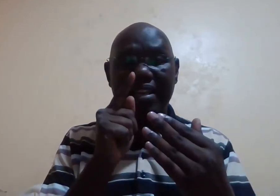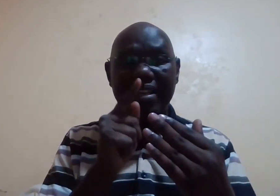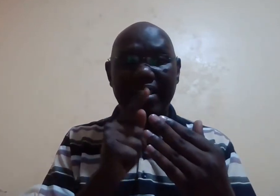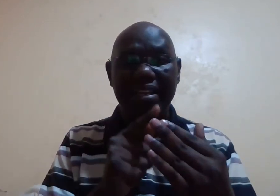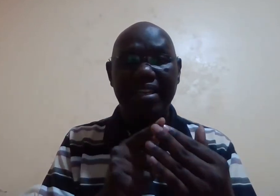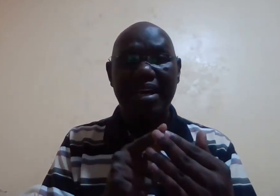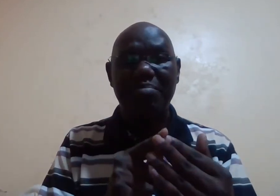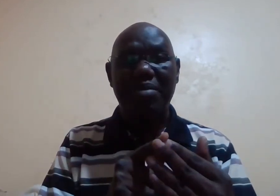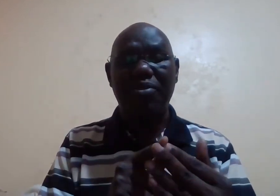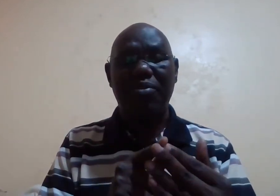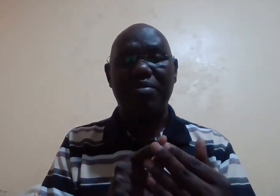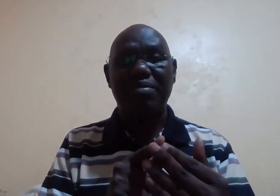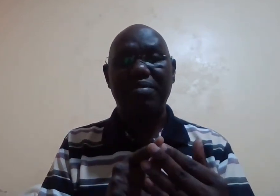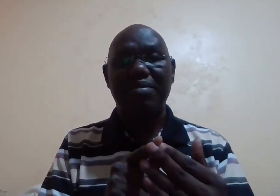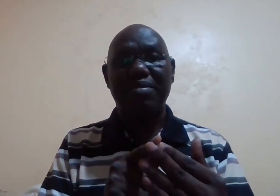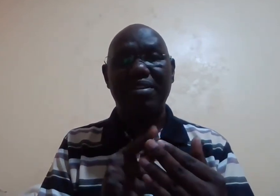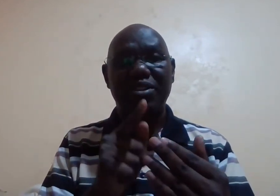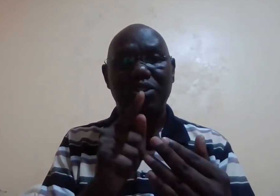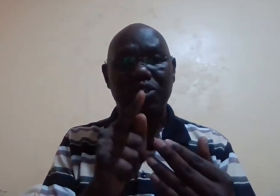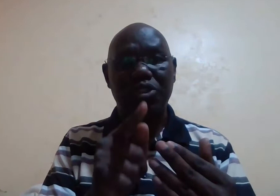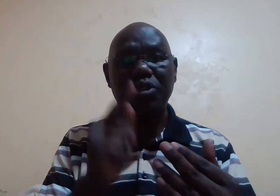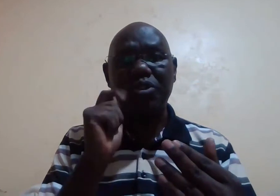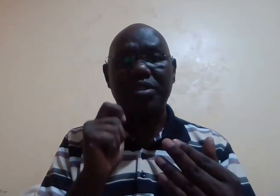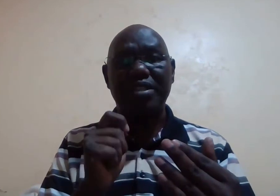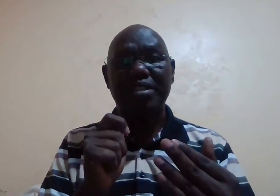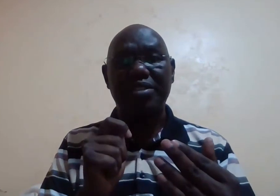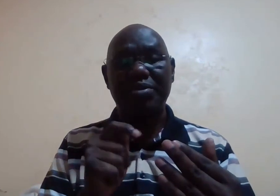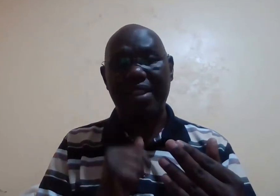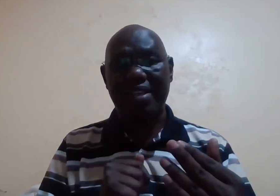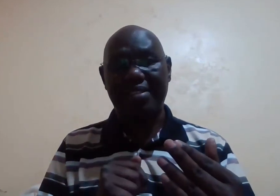number four do good to others